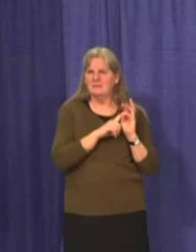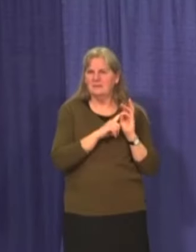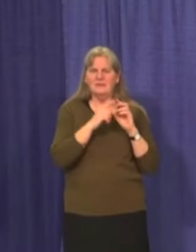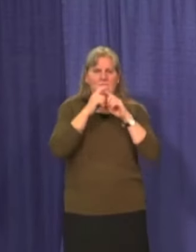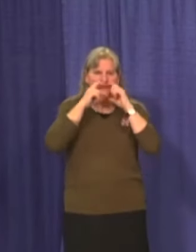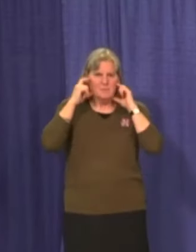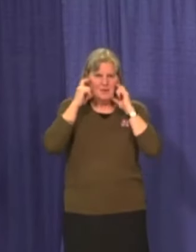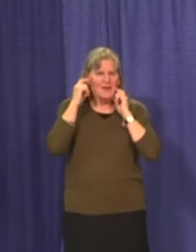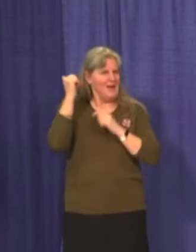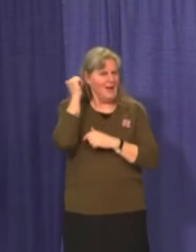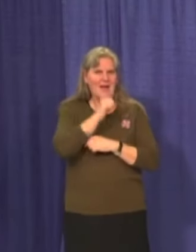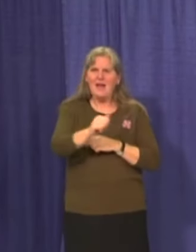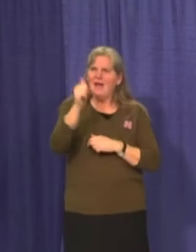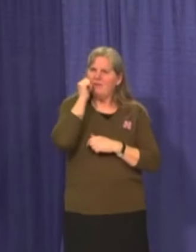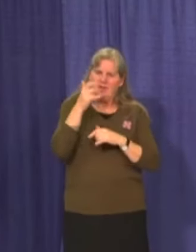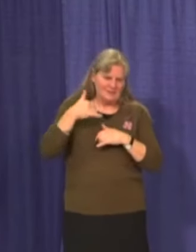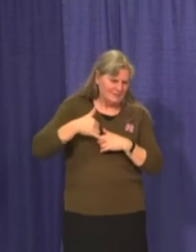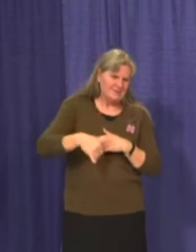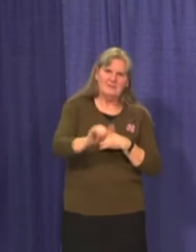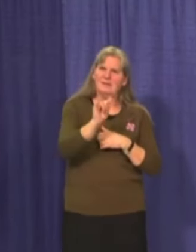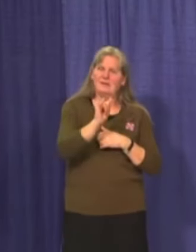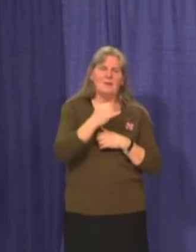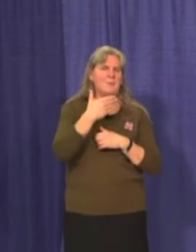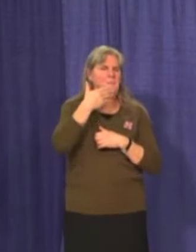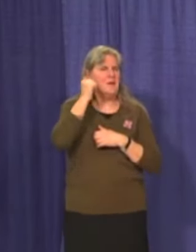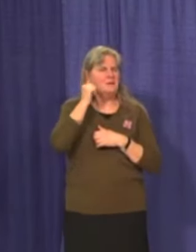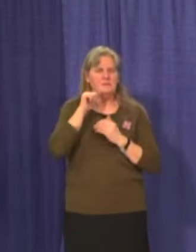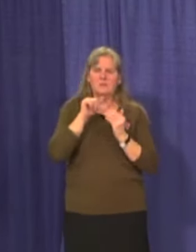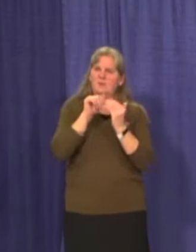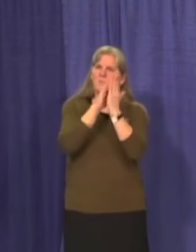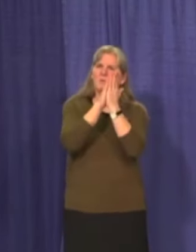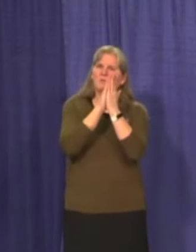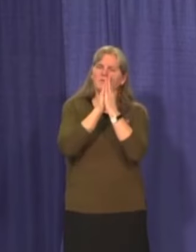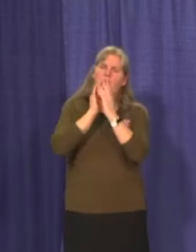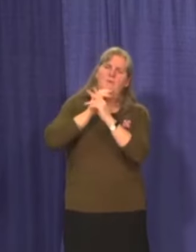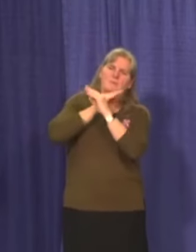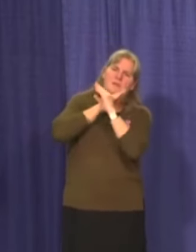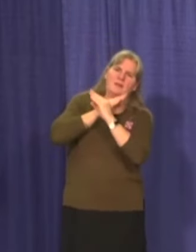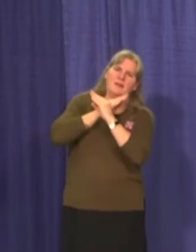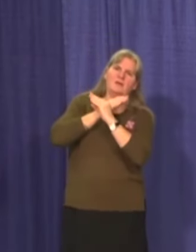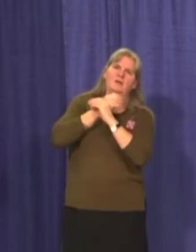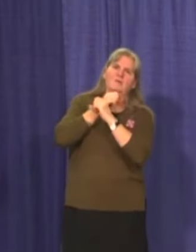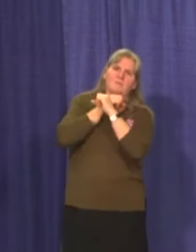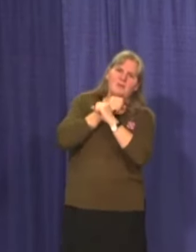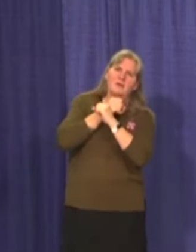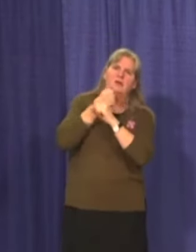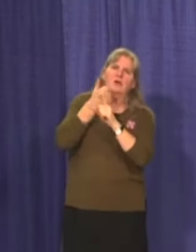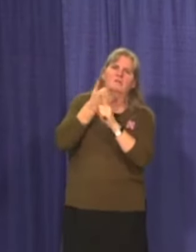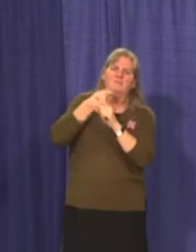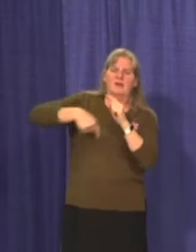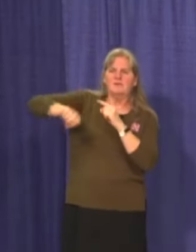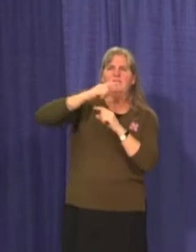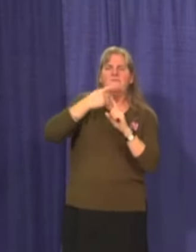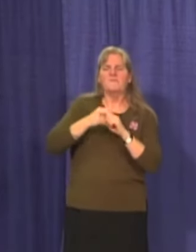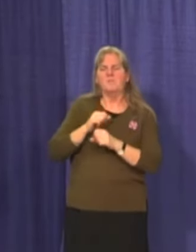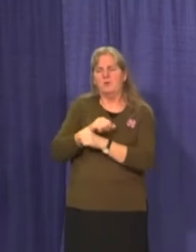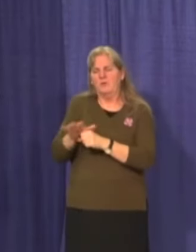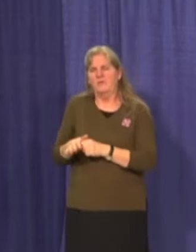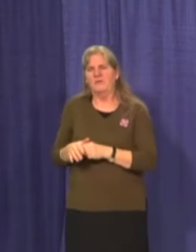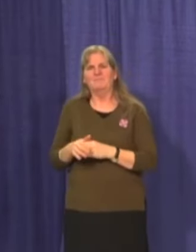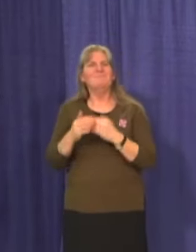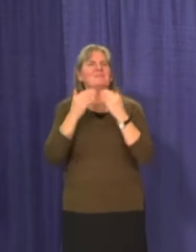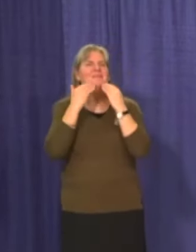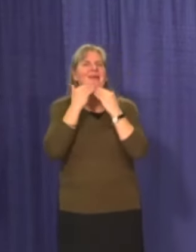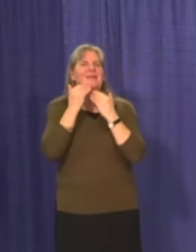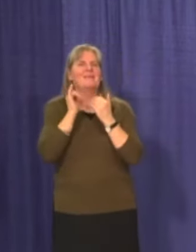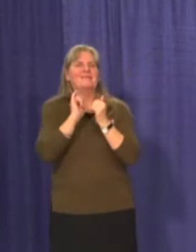daily lives. This is our best way to protect ourselves from COVID-19. That's all for my update. Thank you.